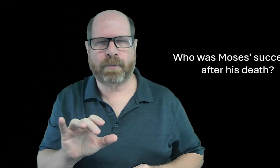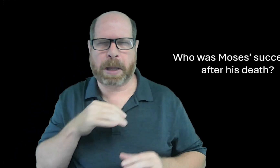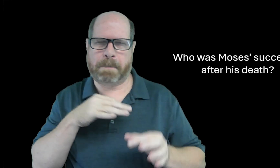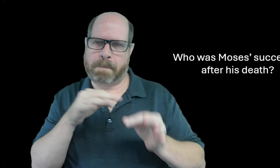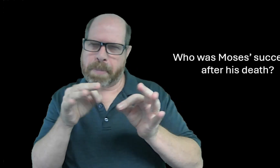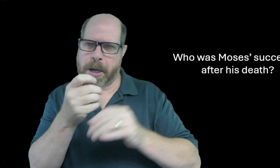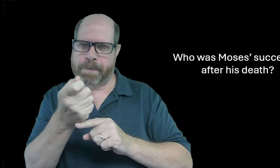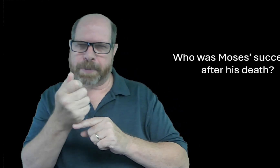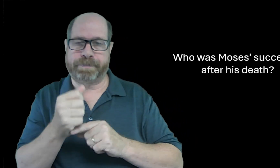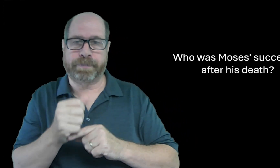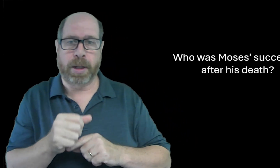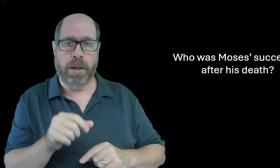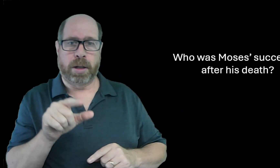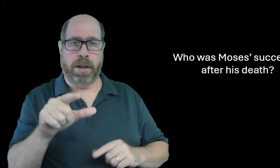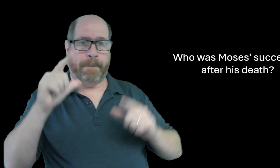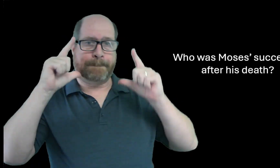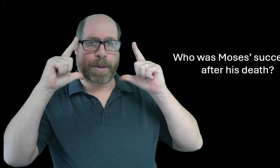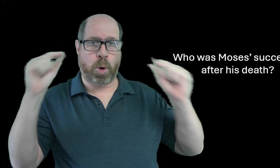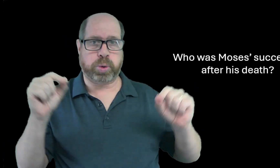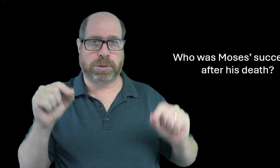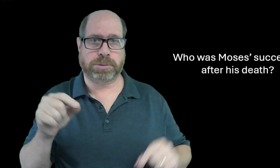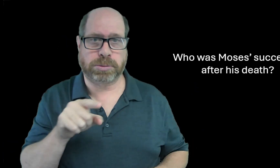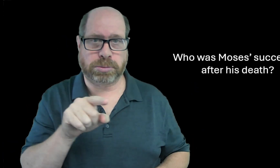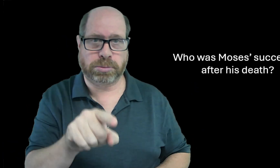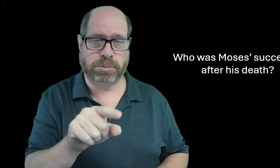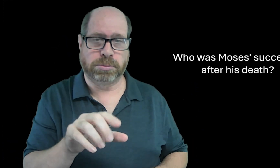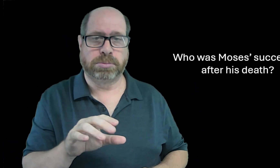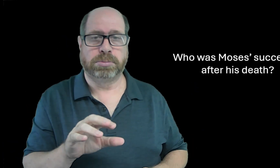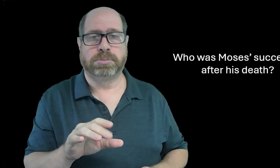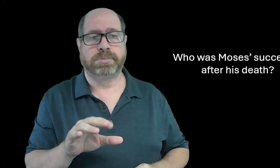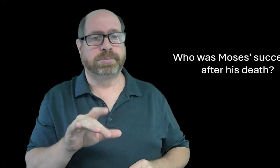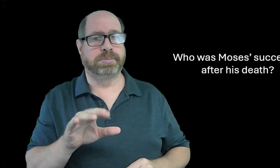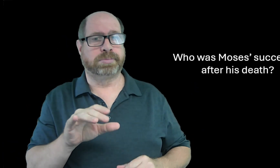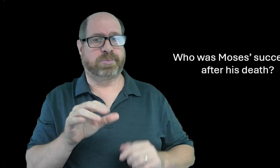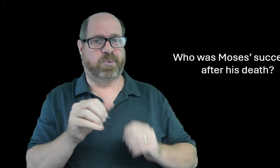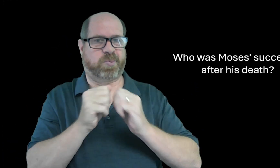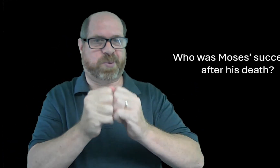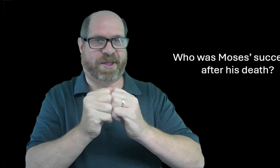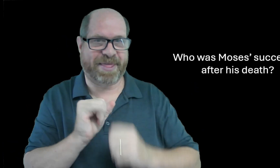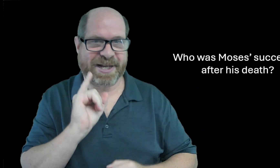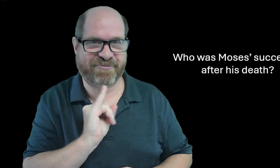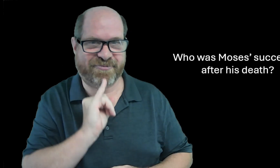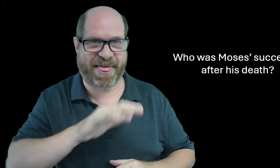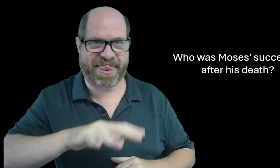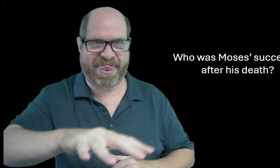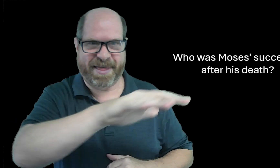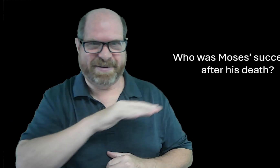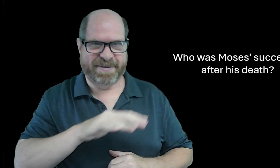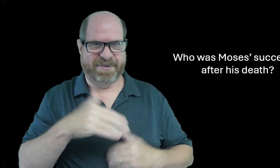so i'll explain this a little bit moses was with israel